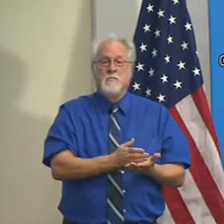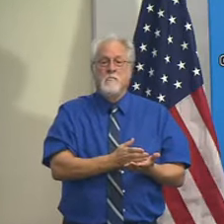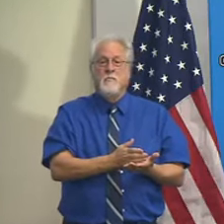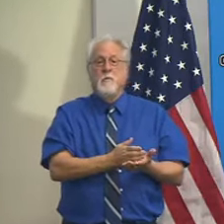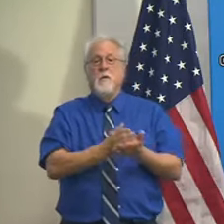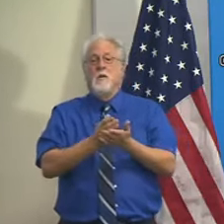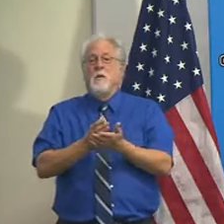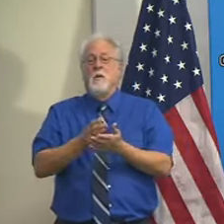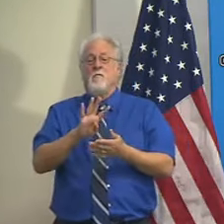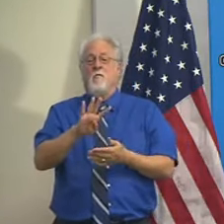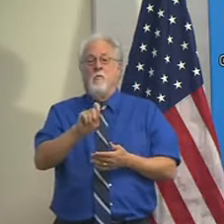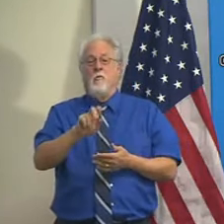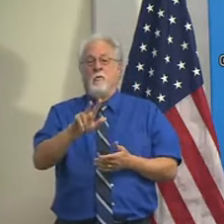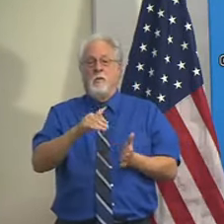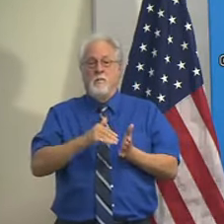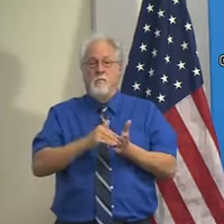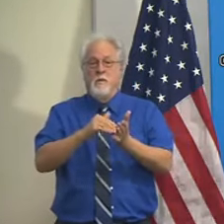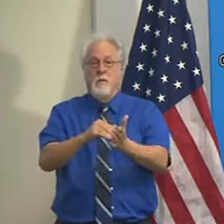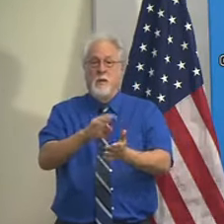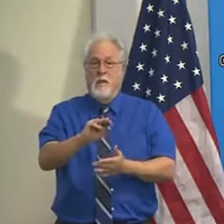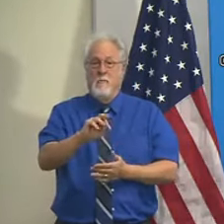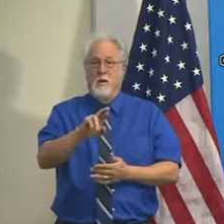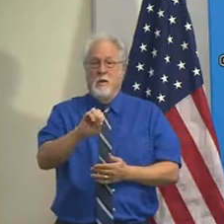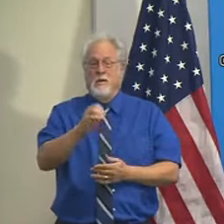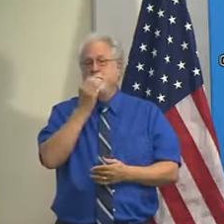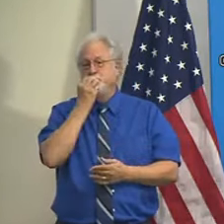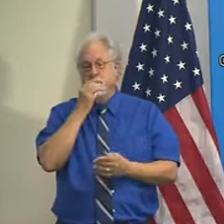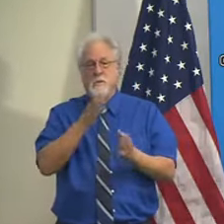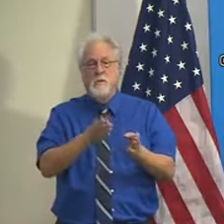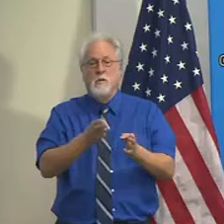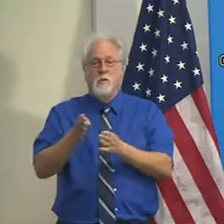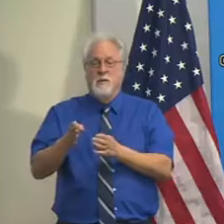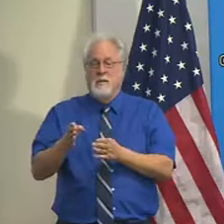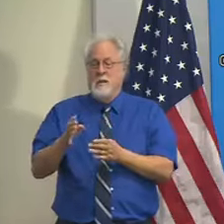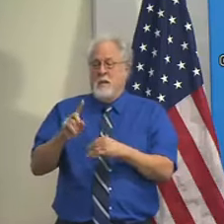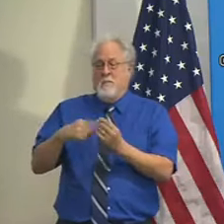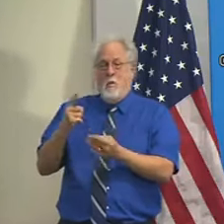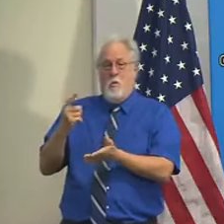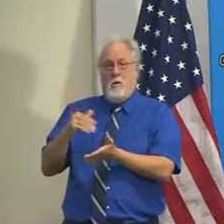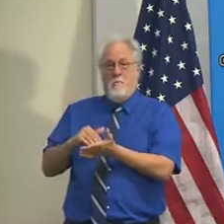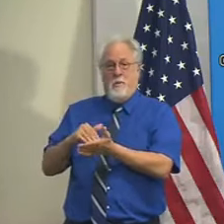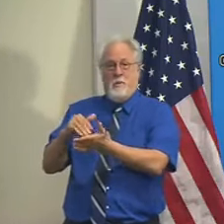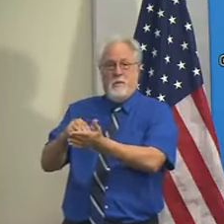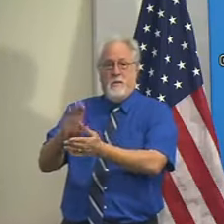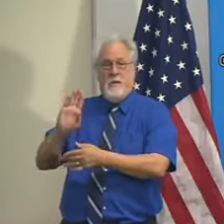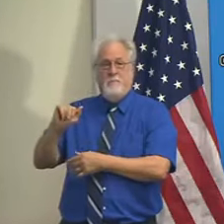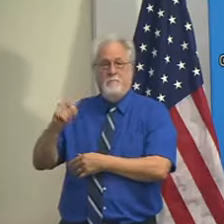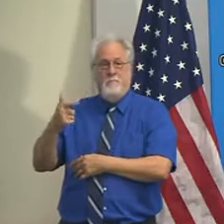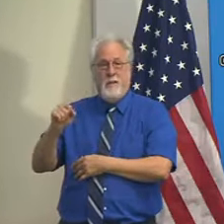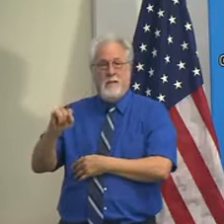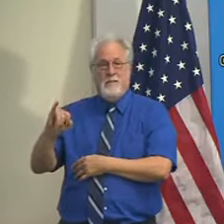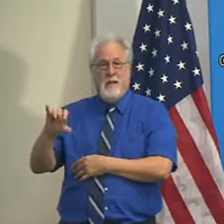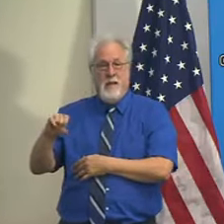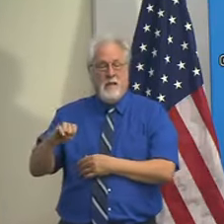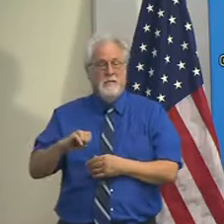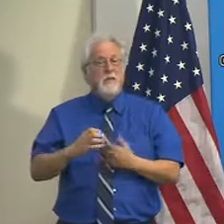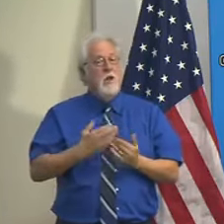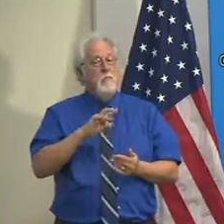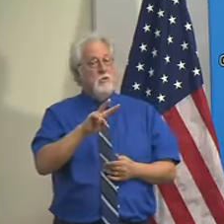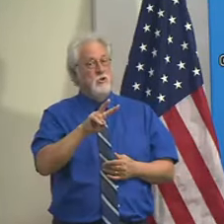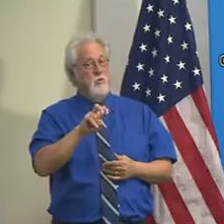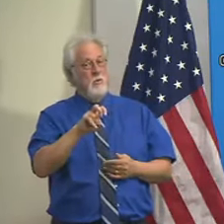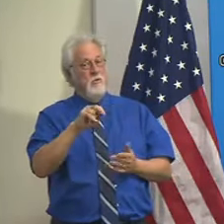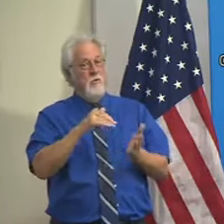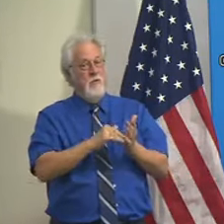More than 4.3 million MREs. Just shy of a million bags of ice and getting close to 200,000